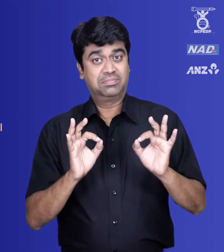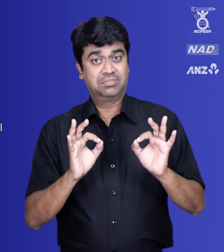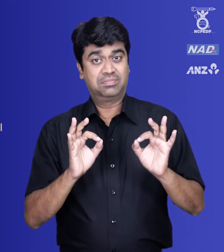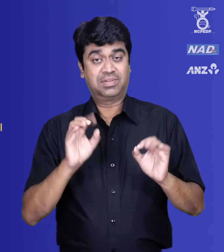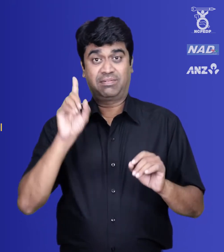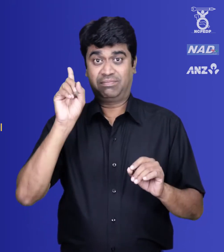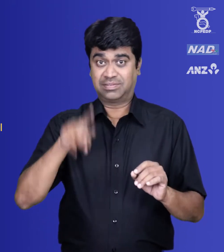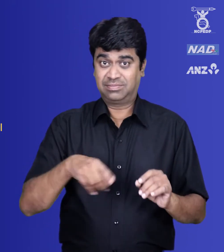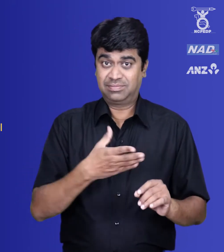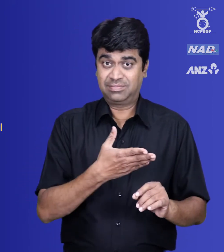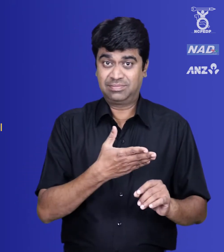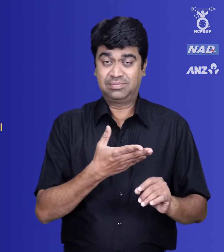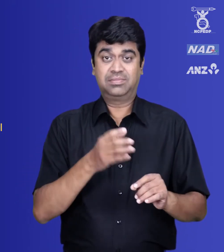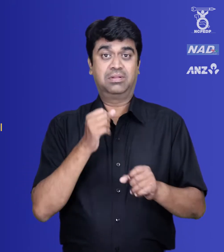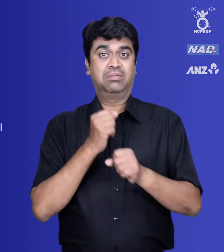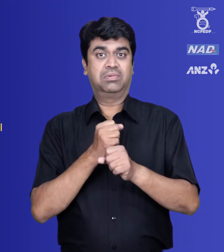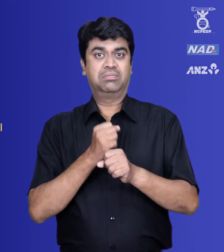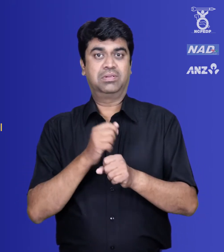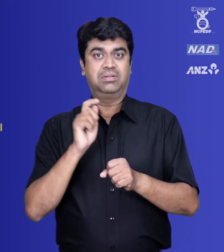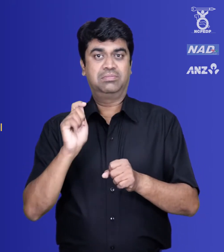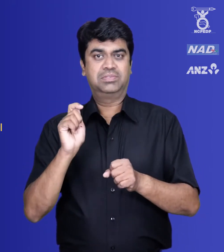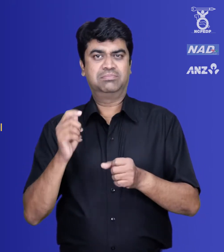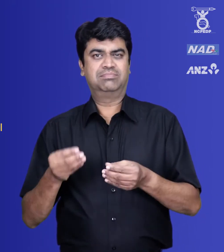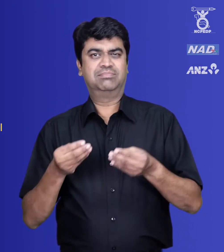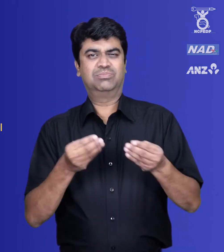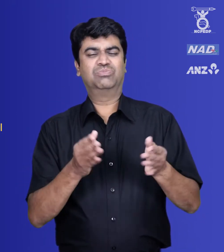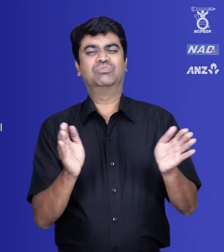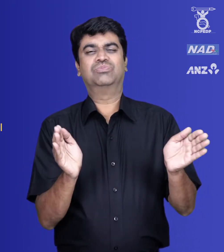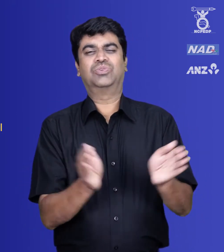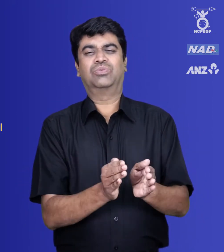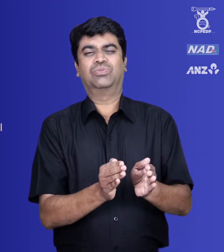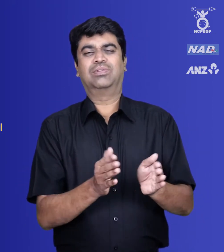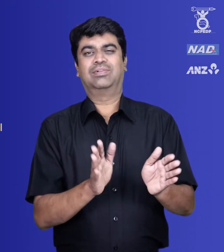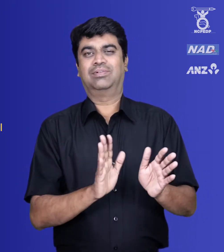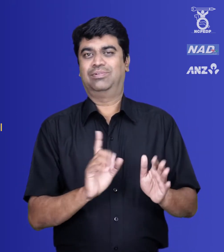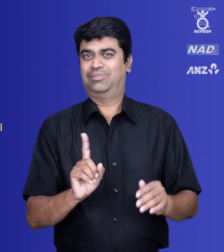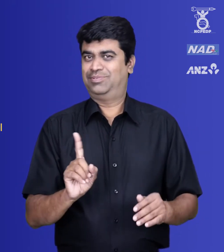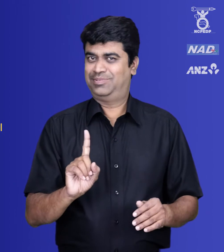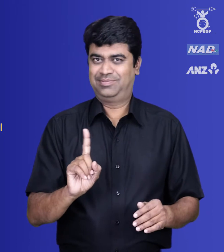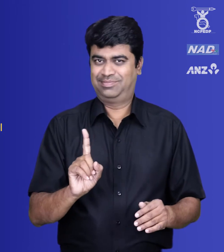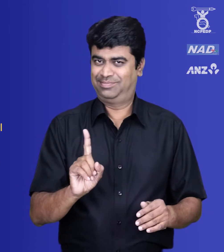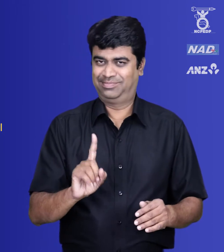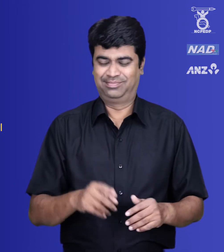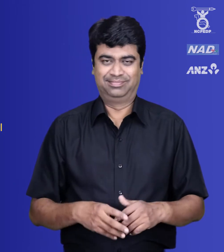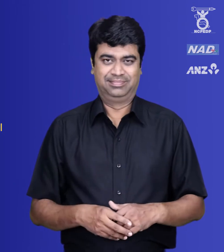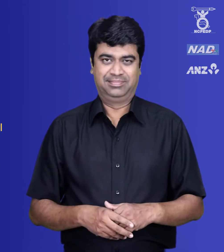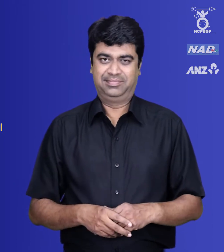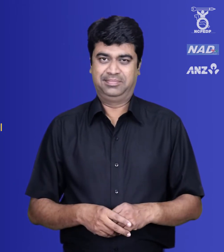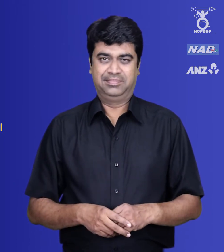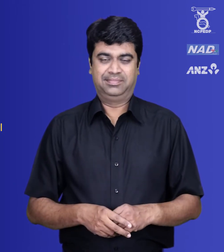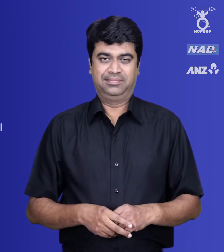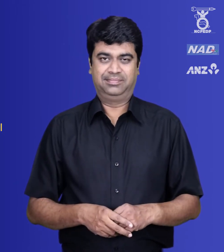in rank an employee who acquires a disability during his or her service, 22